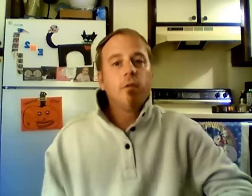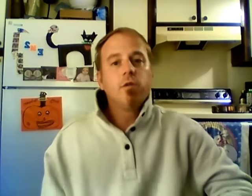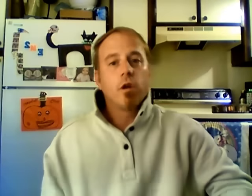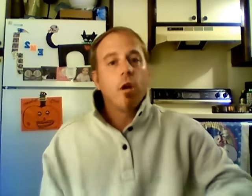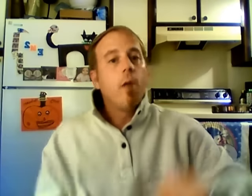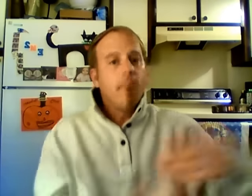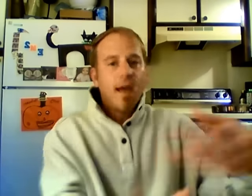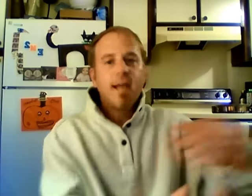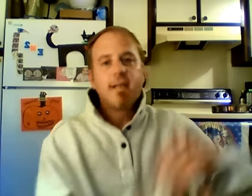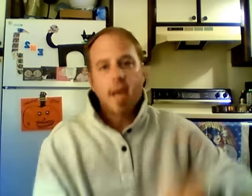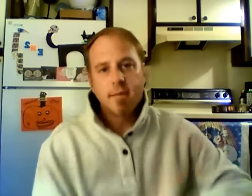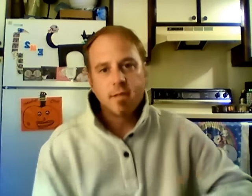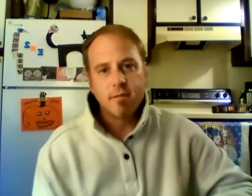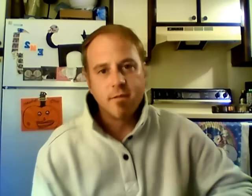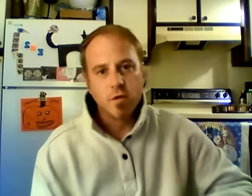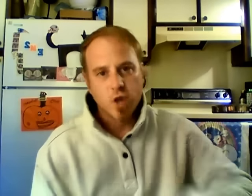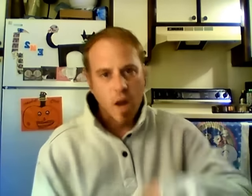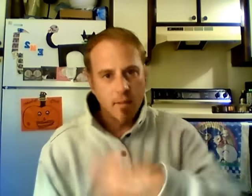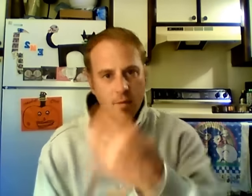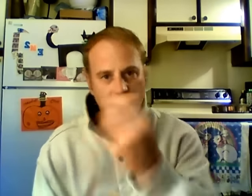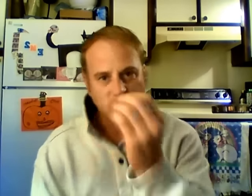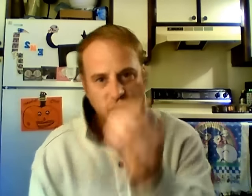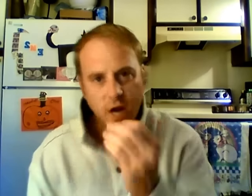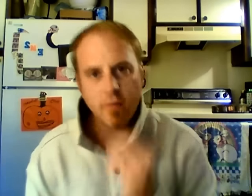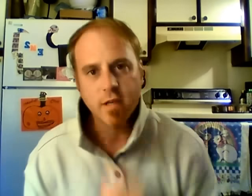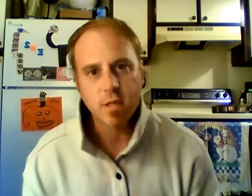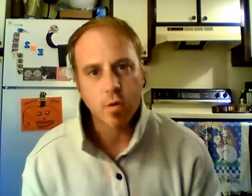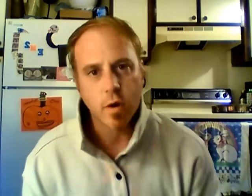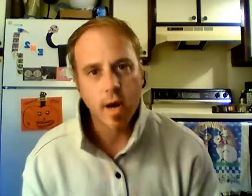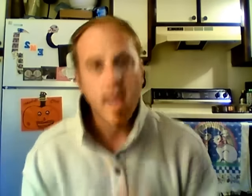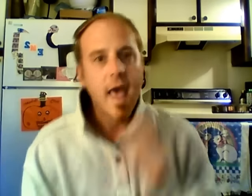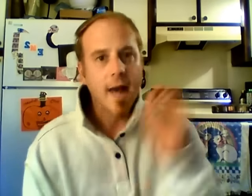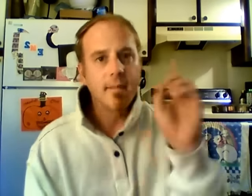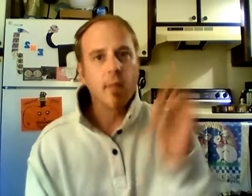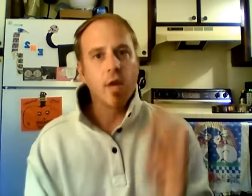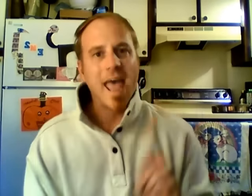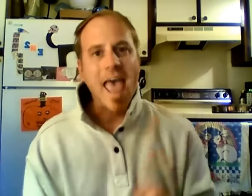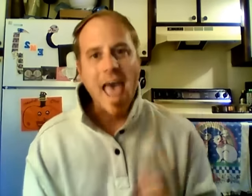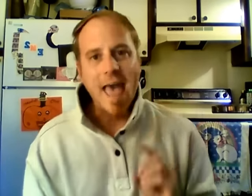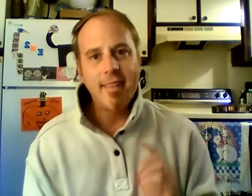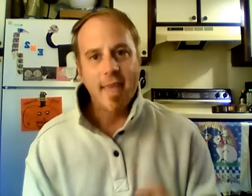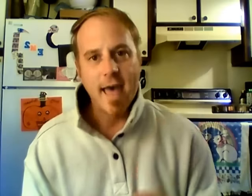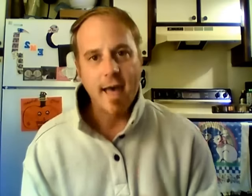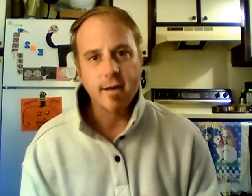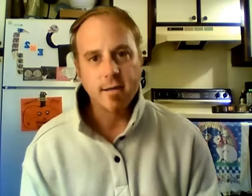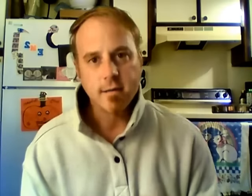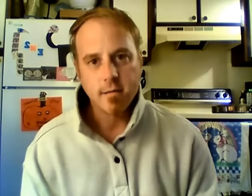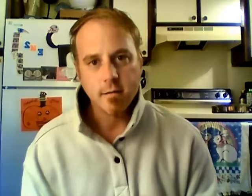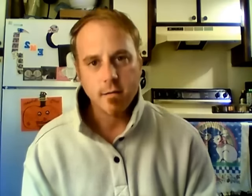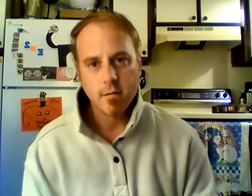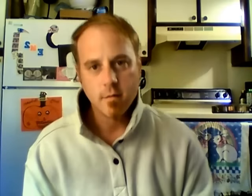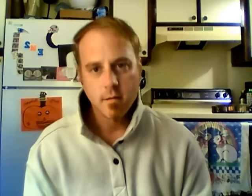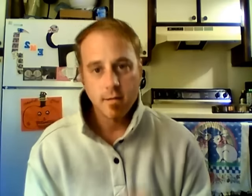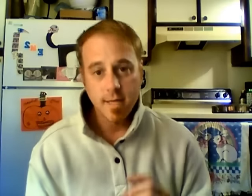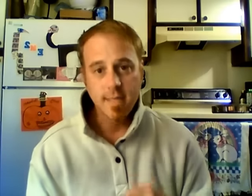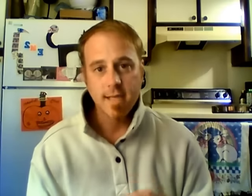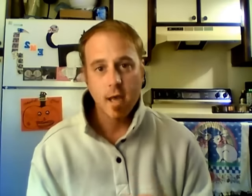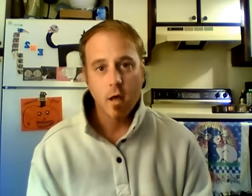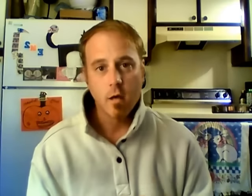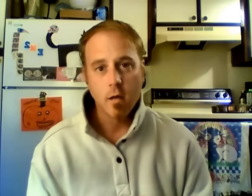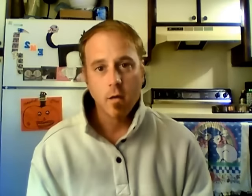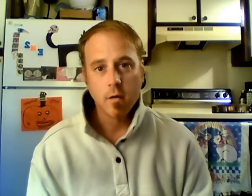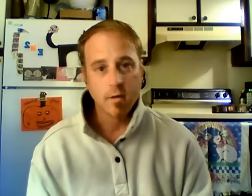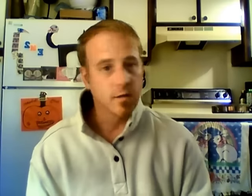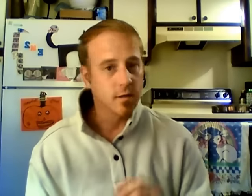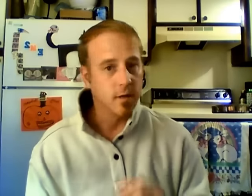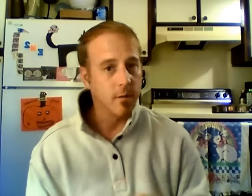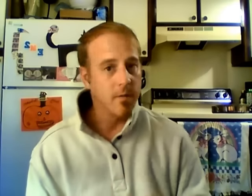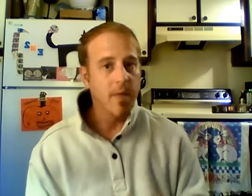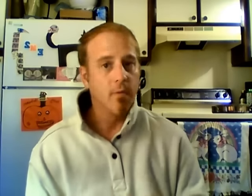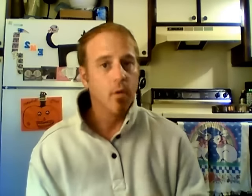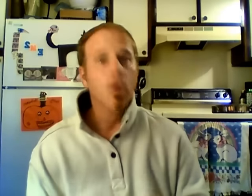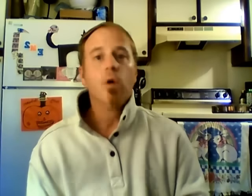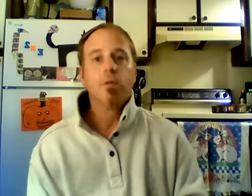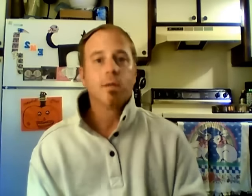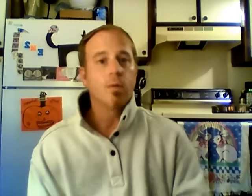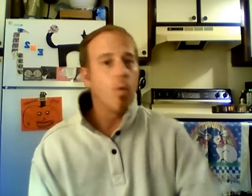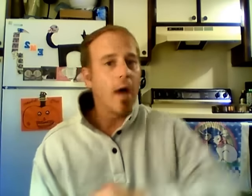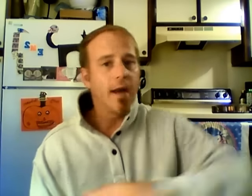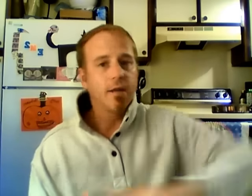the future, many times in the future, I'll be able to share this story and I'll be able to add that detail because there's going to be people who said, well, why